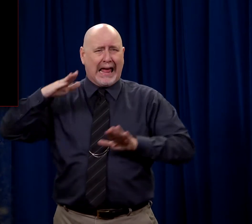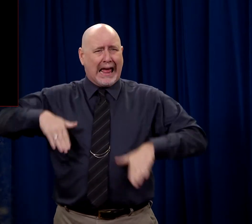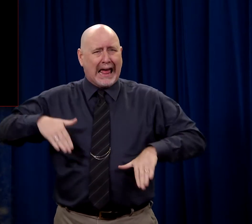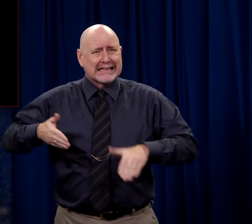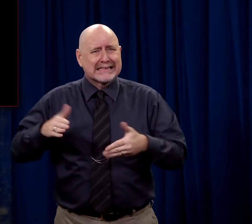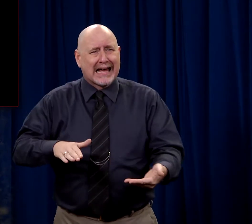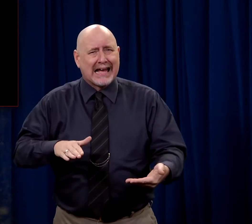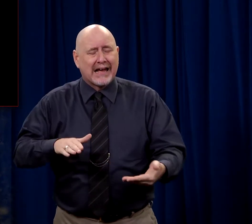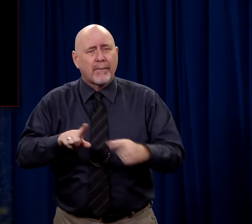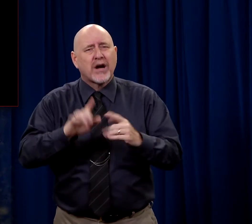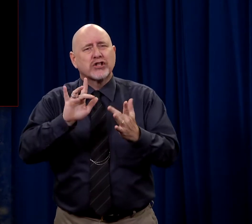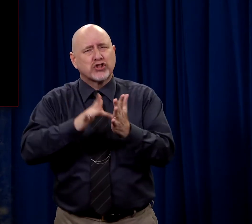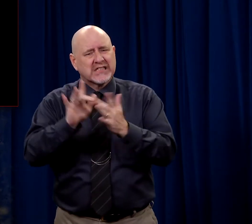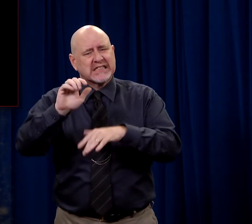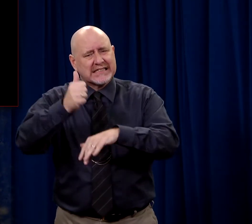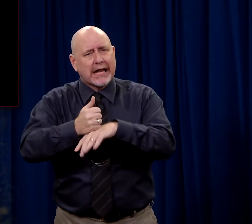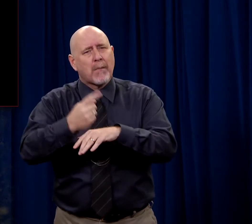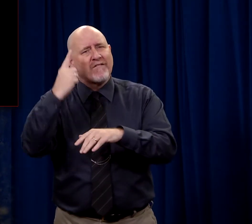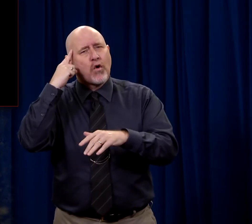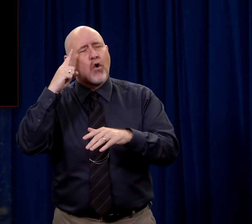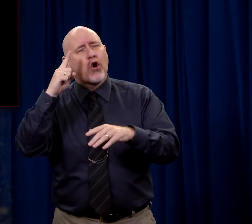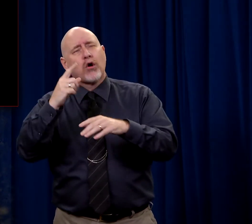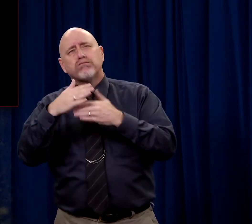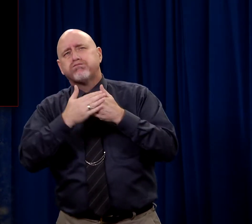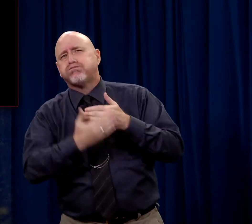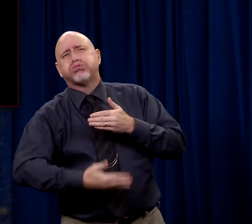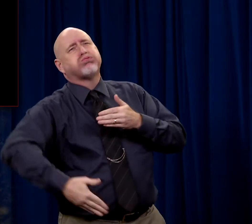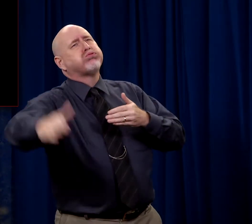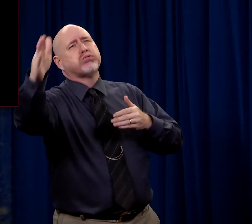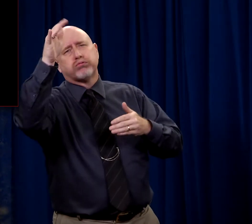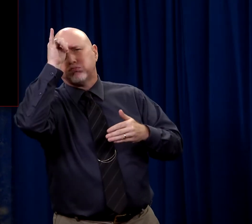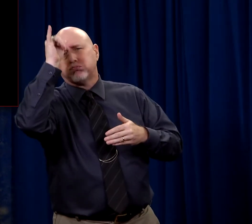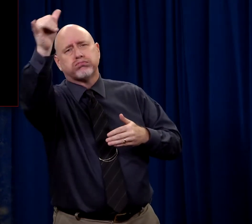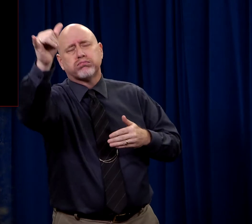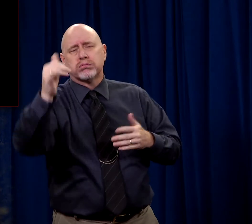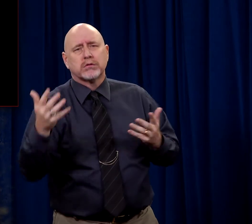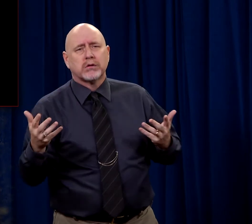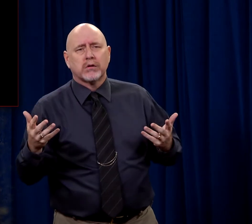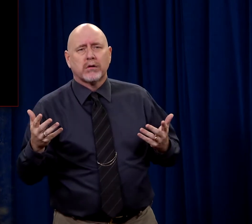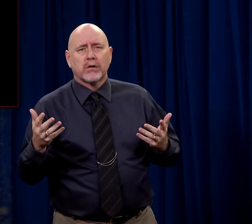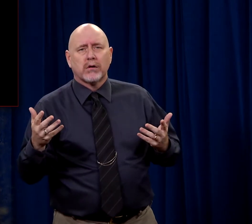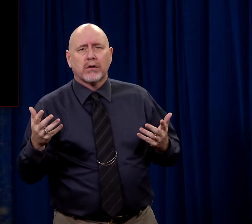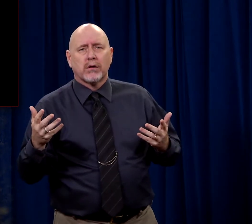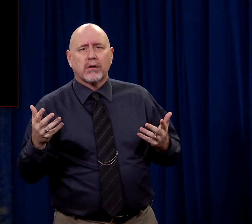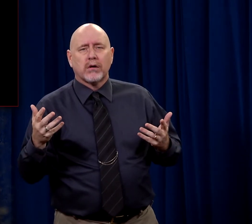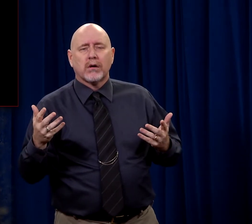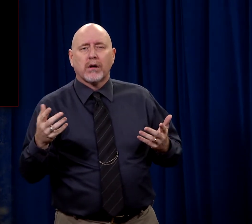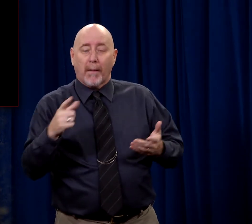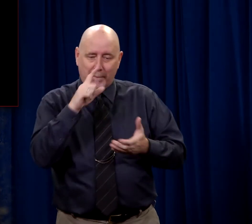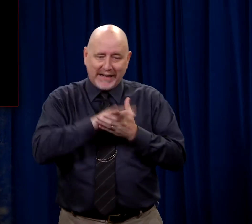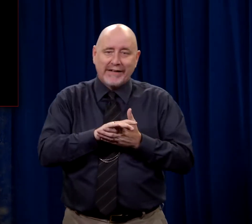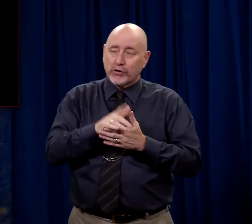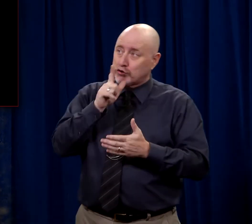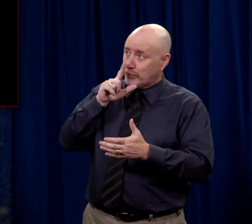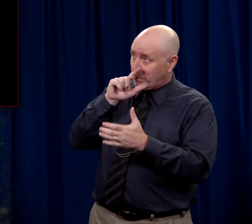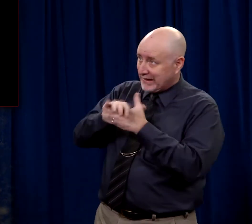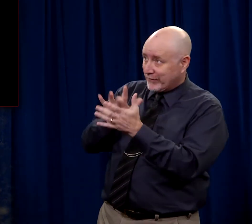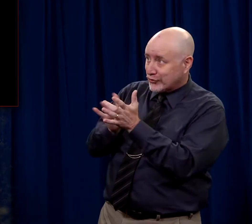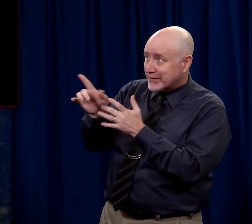wasn't dead yet. But He set up something that could be perennial, that could be perpetual for all time. And that believers in Him